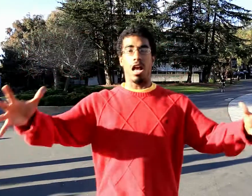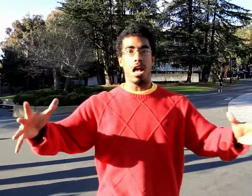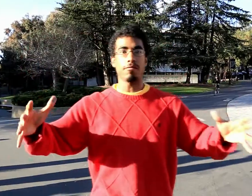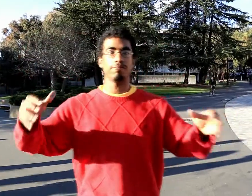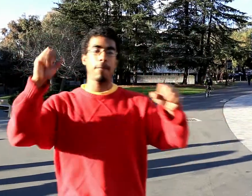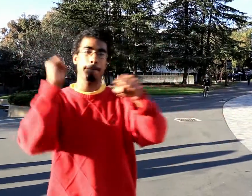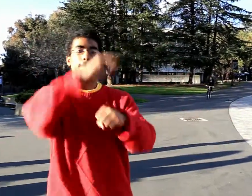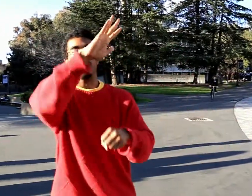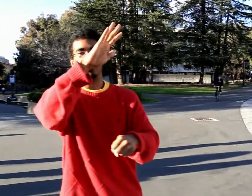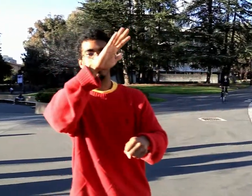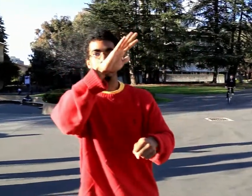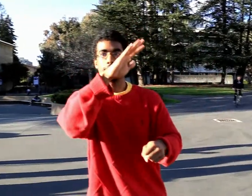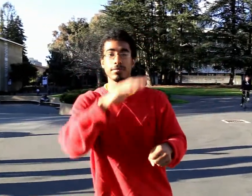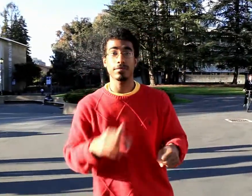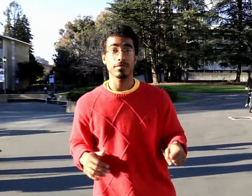mountain from all the magma.